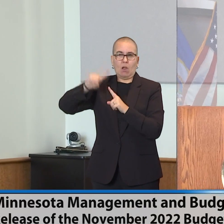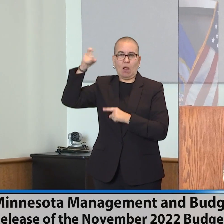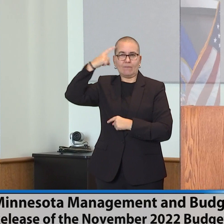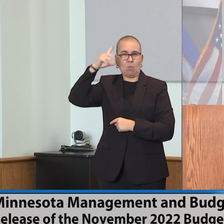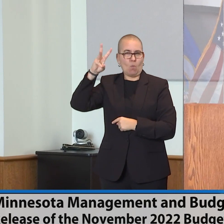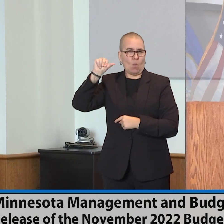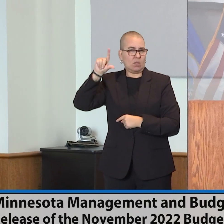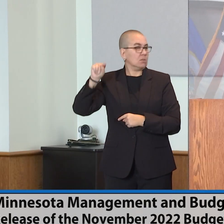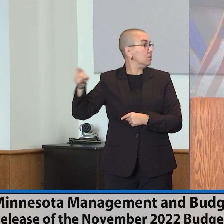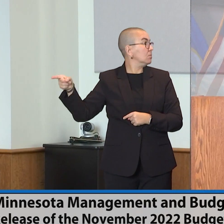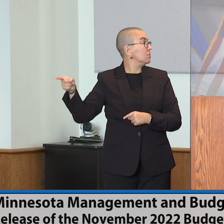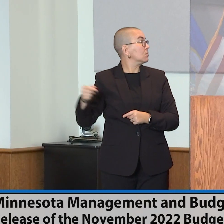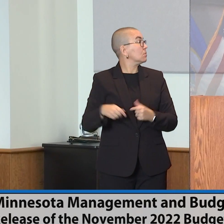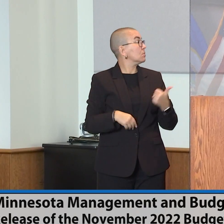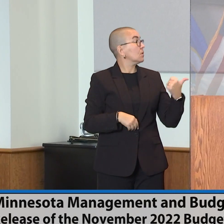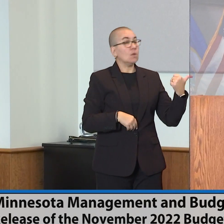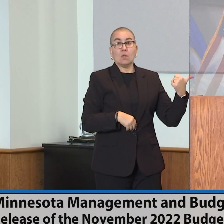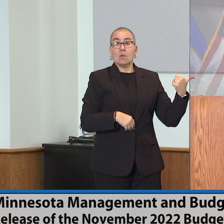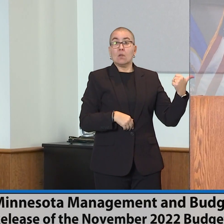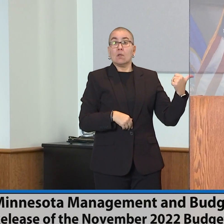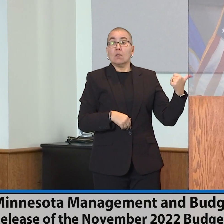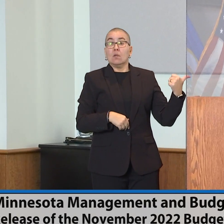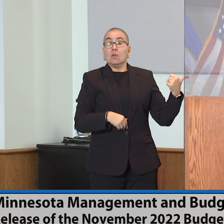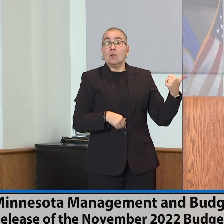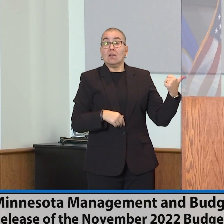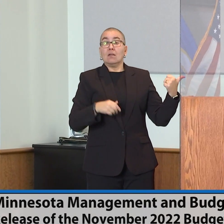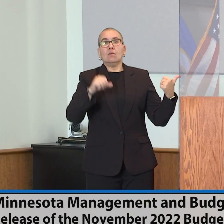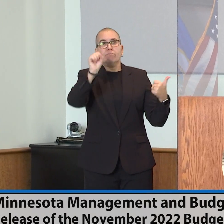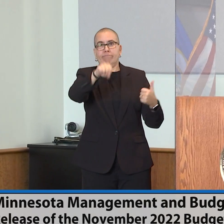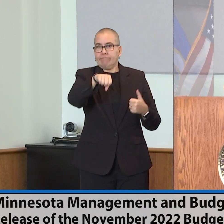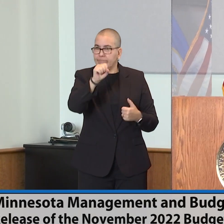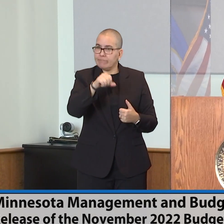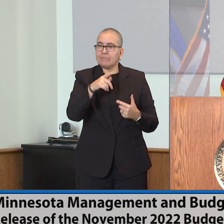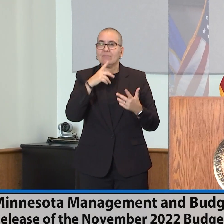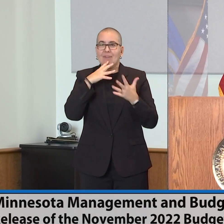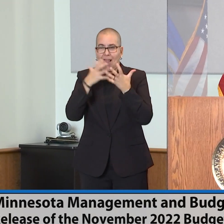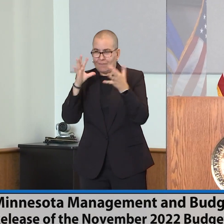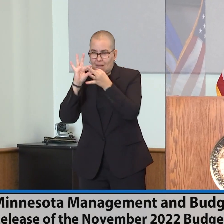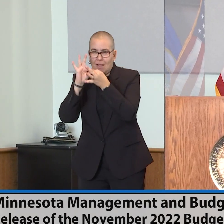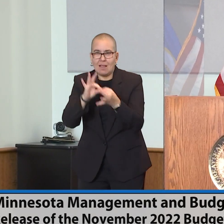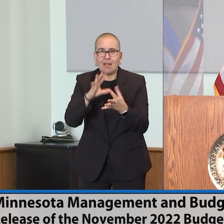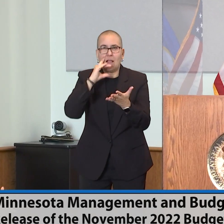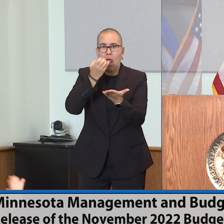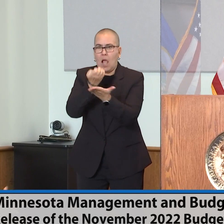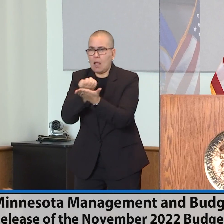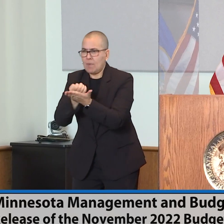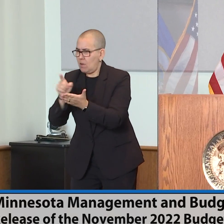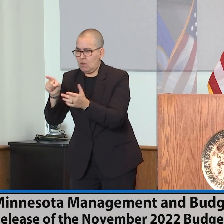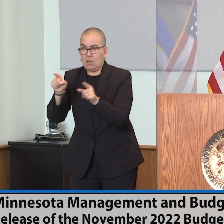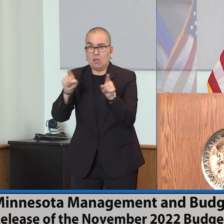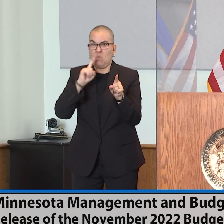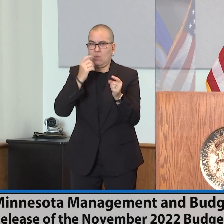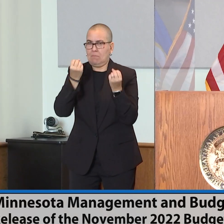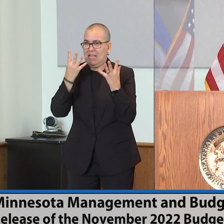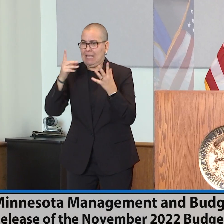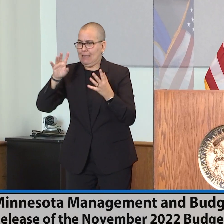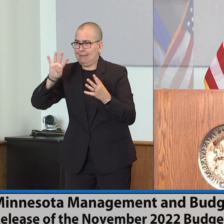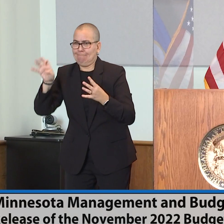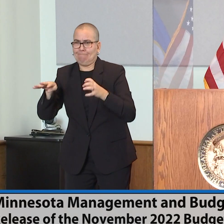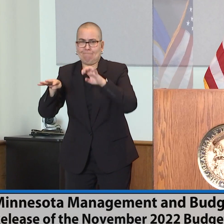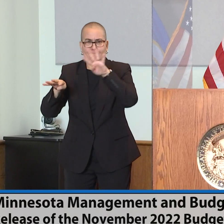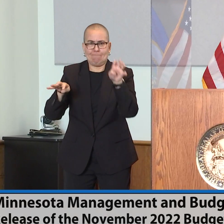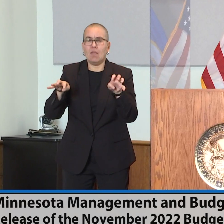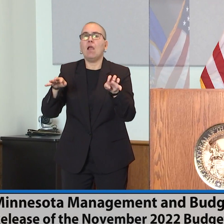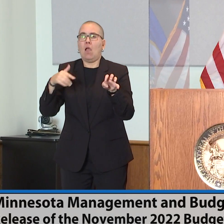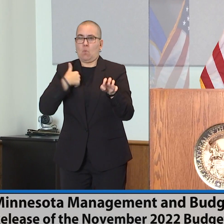So obviously, there's a lot of things about the economy that are uncertain right now. But one thing that we know for certain is that we need more